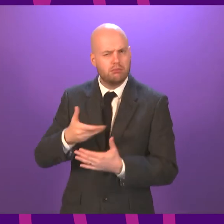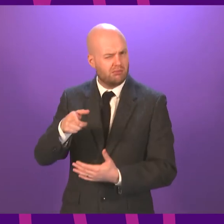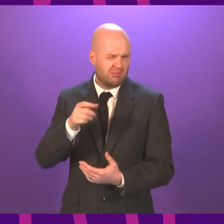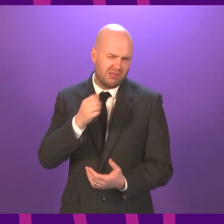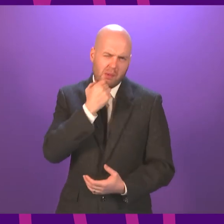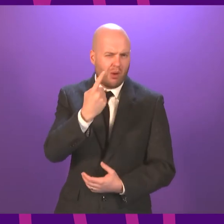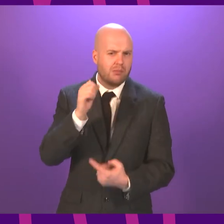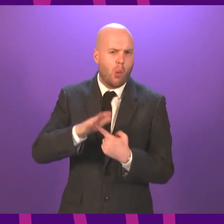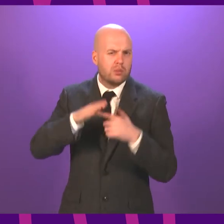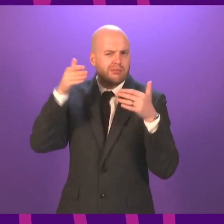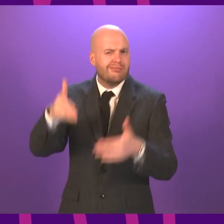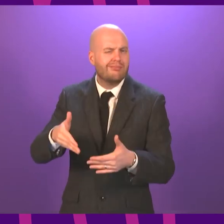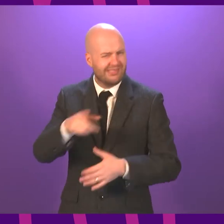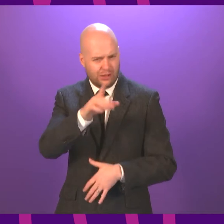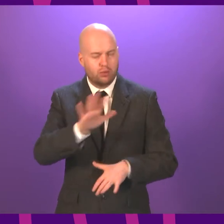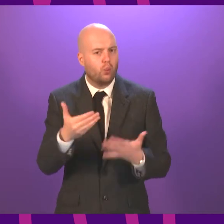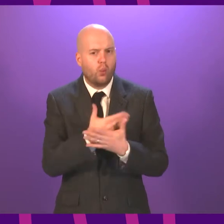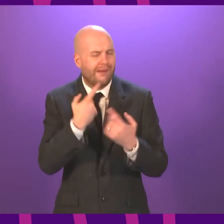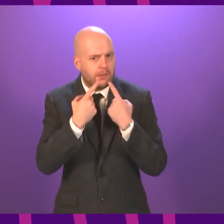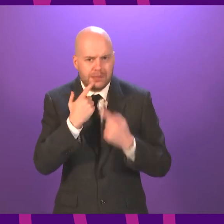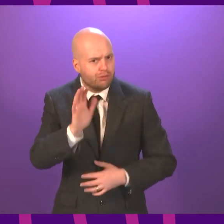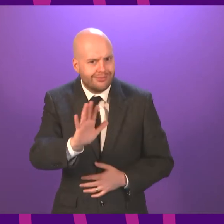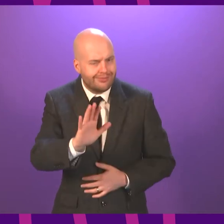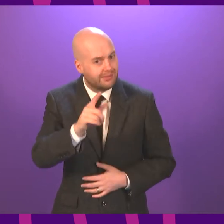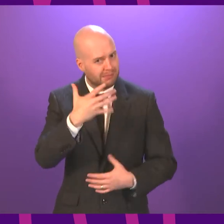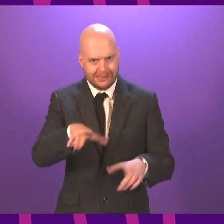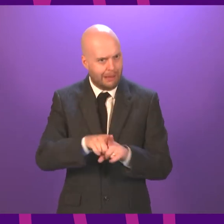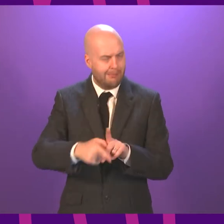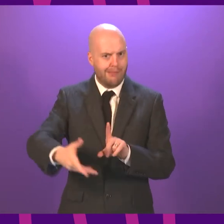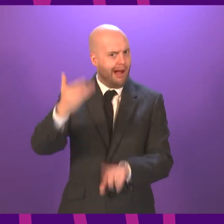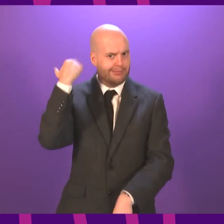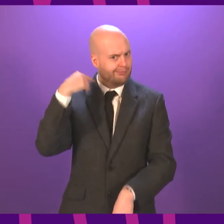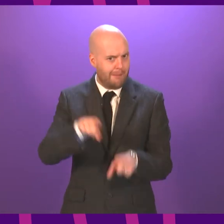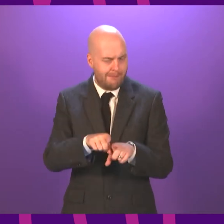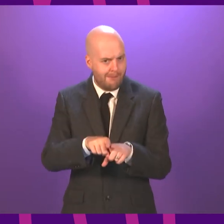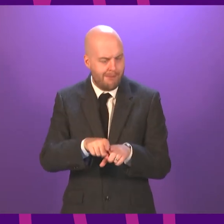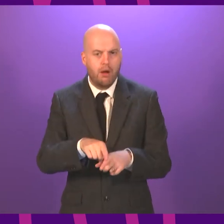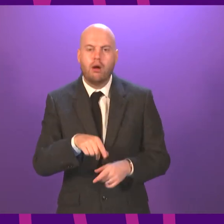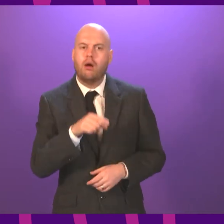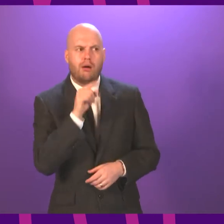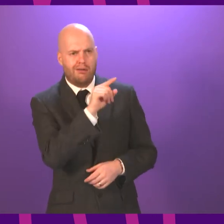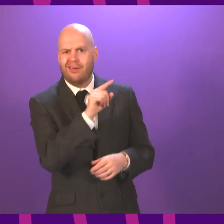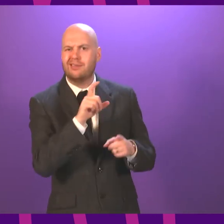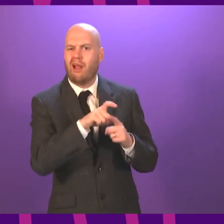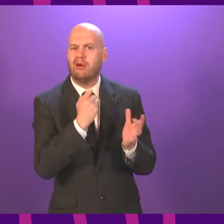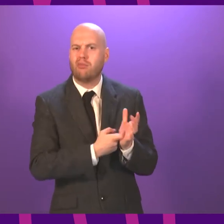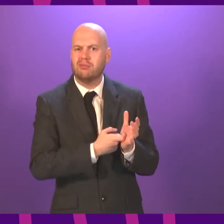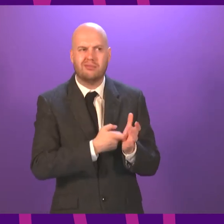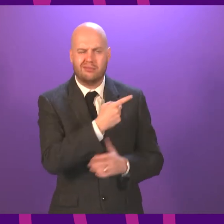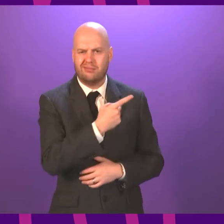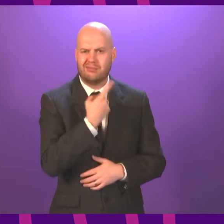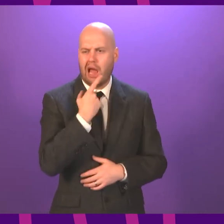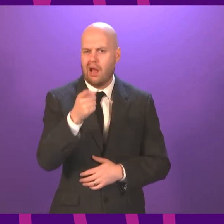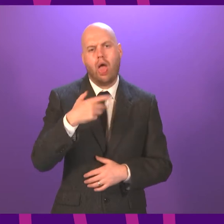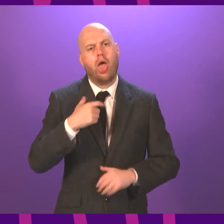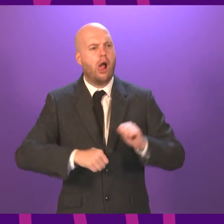fairest way of proceeding. That's not new. That has been the approach taken in past years. Douglas Ross says it's indefensible. It's exactly the same